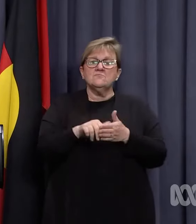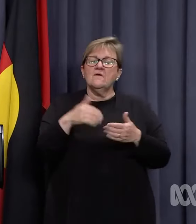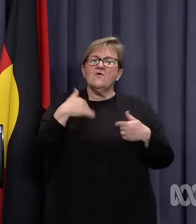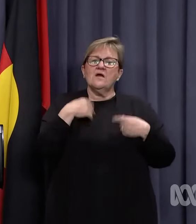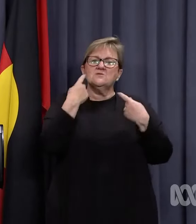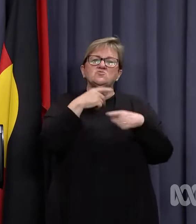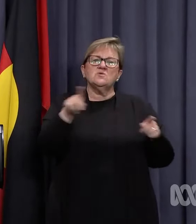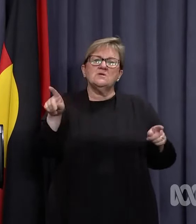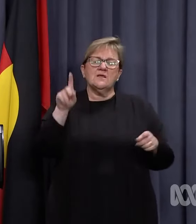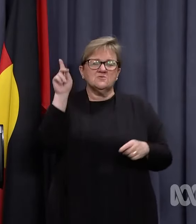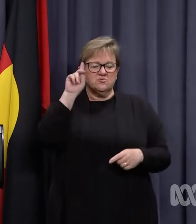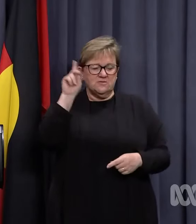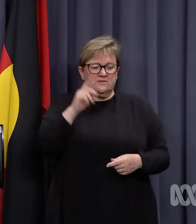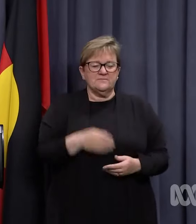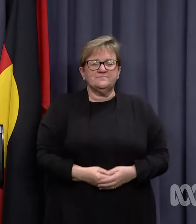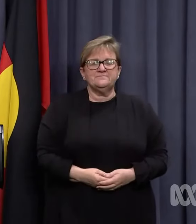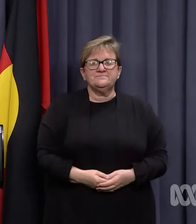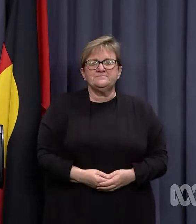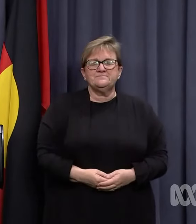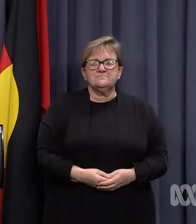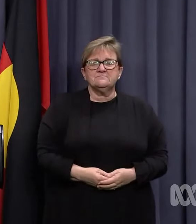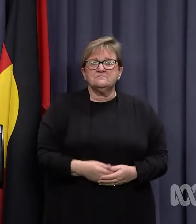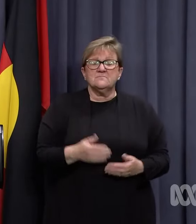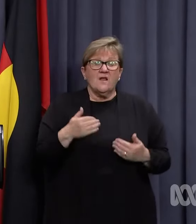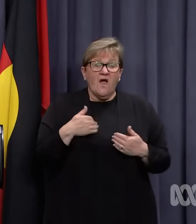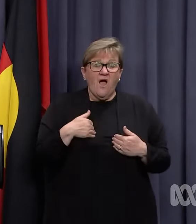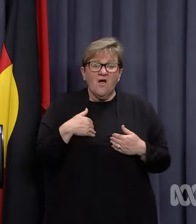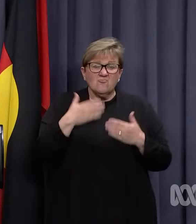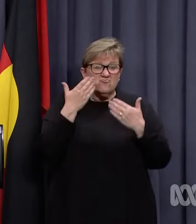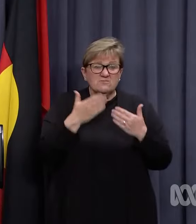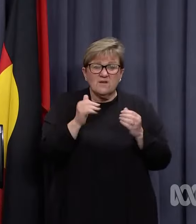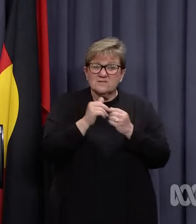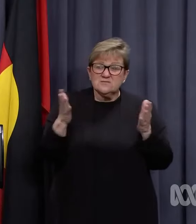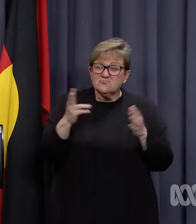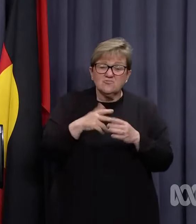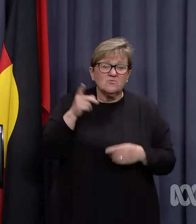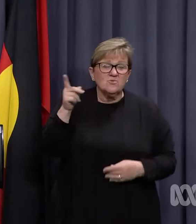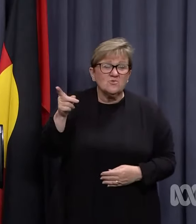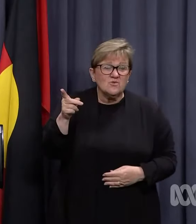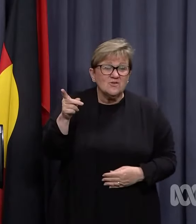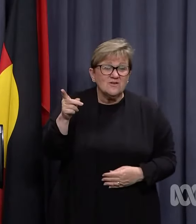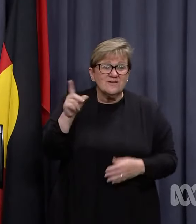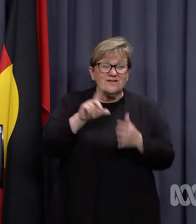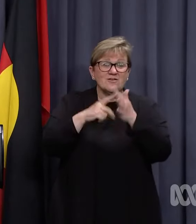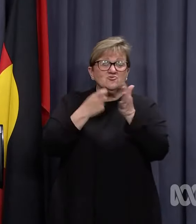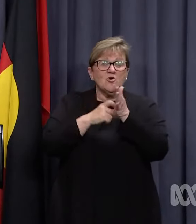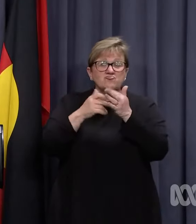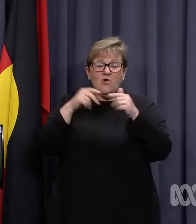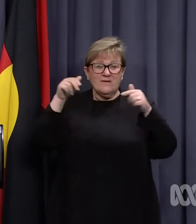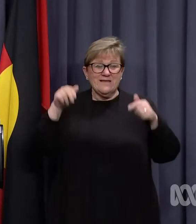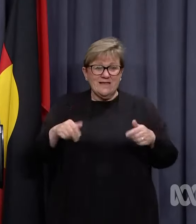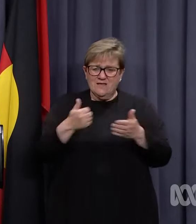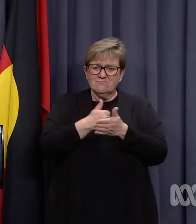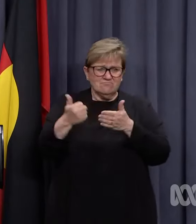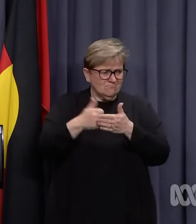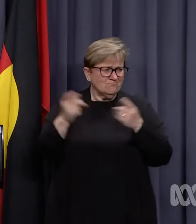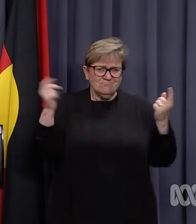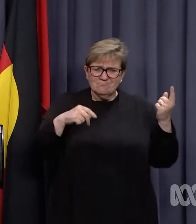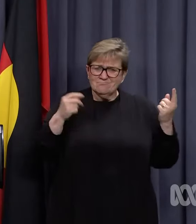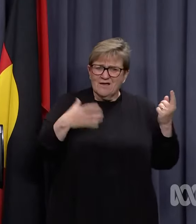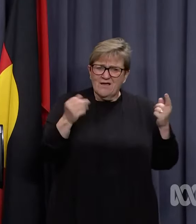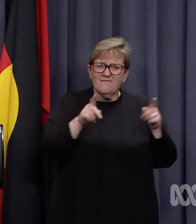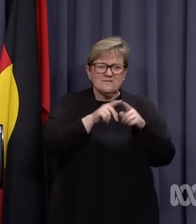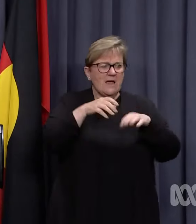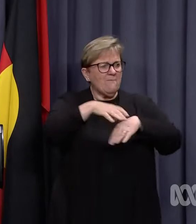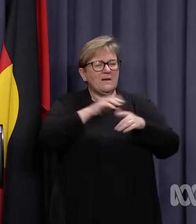for us to announce that advice today. And I would probably respectfully disagree with that. I think Dr Robertson is here regularly, as is the